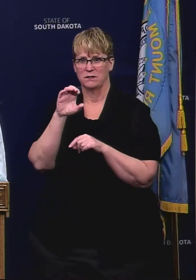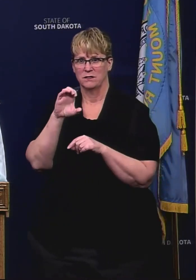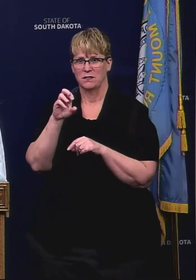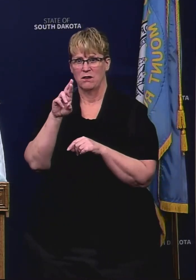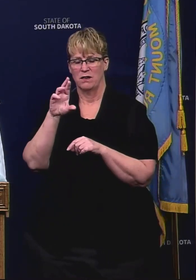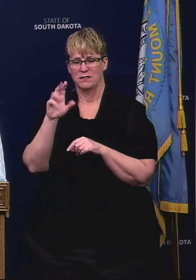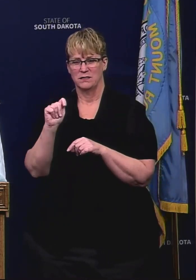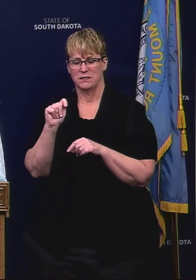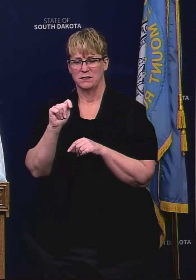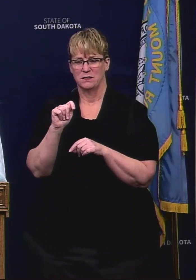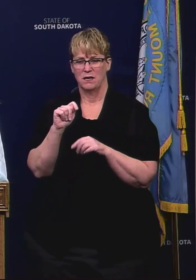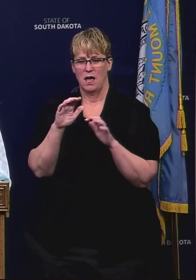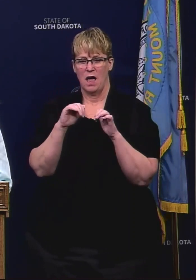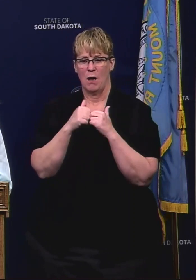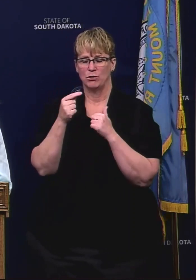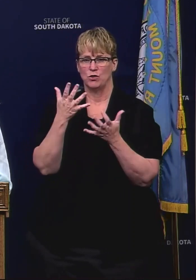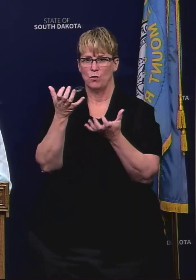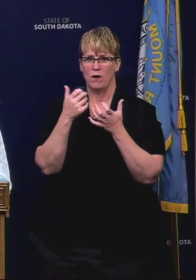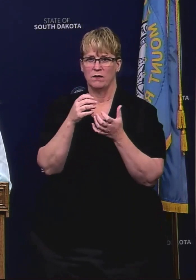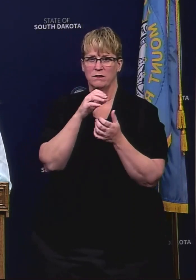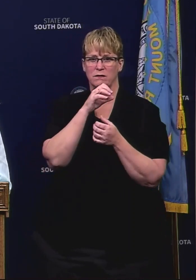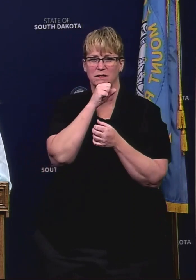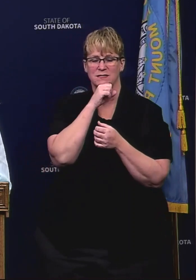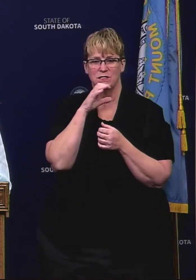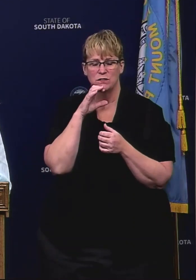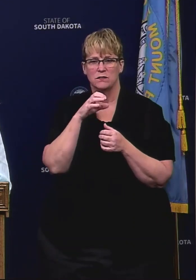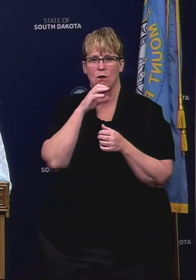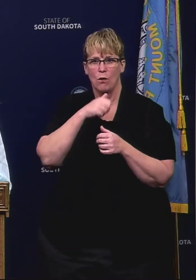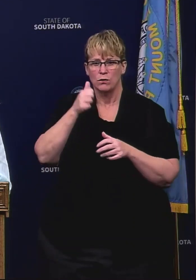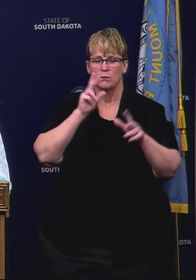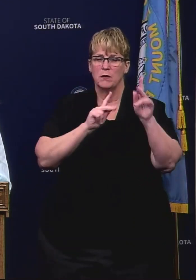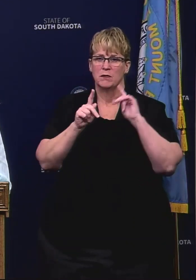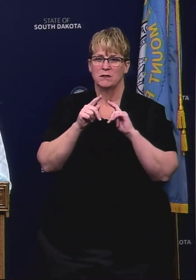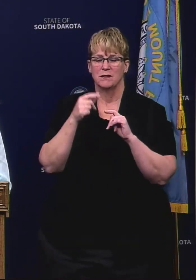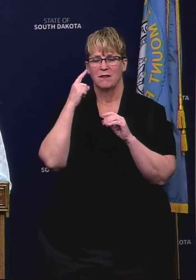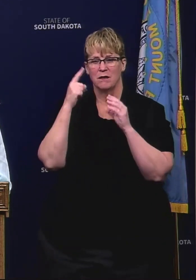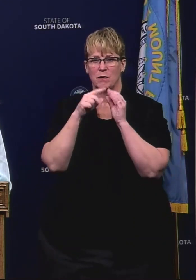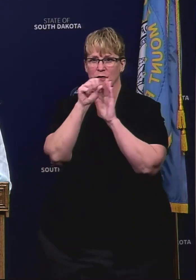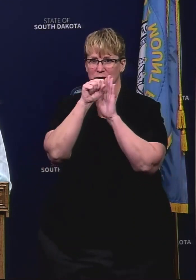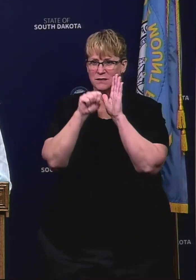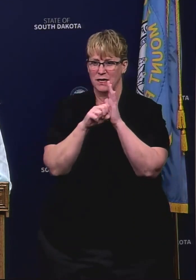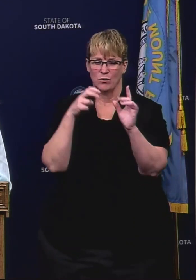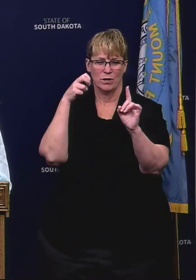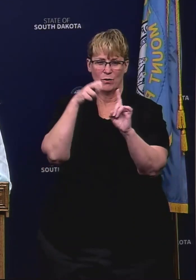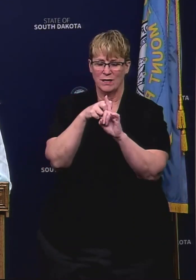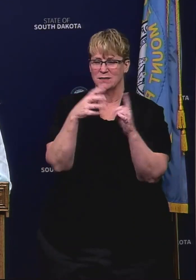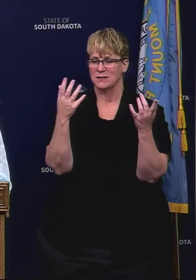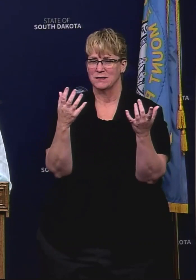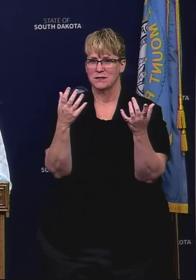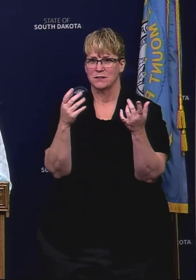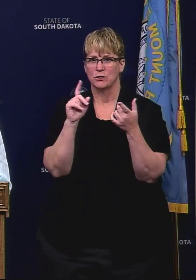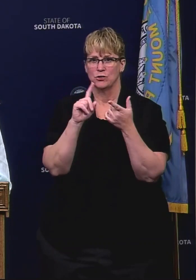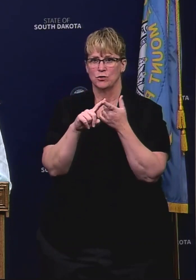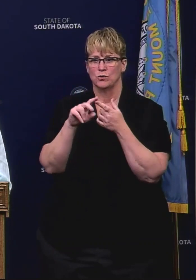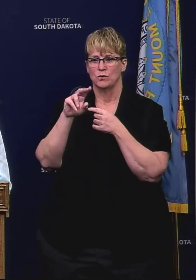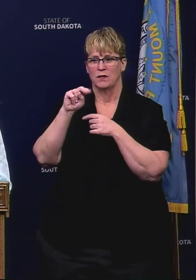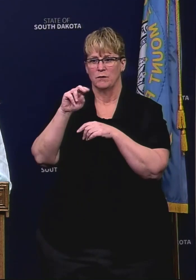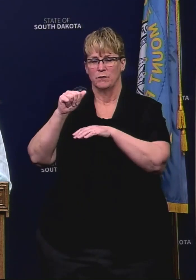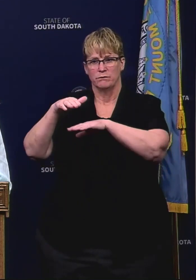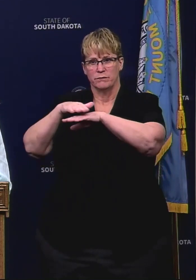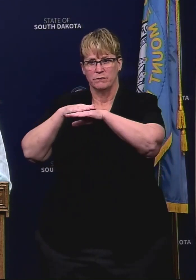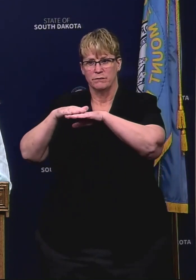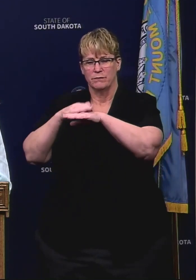to think about the state trying to move into or requesting access to tribal lands